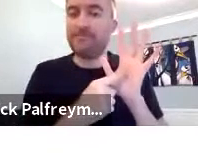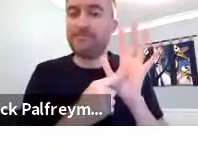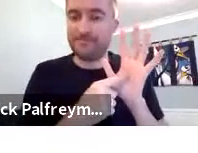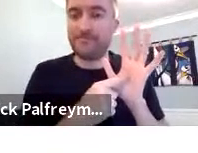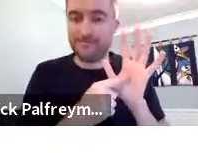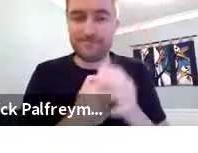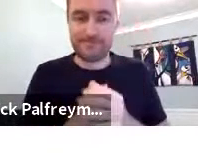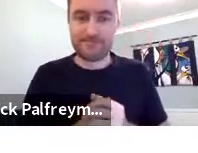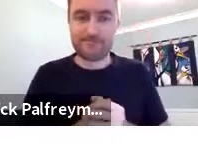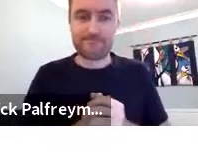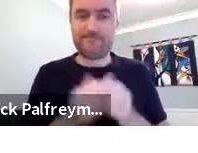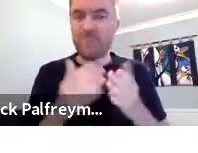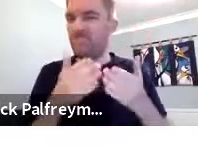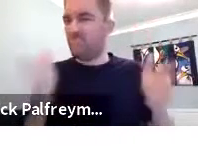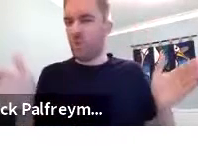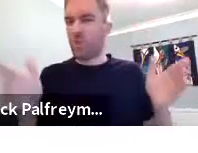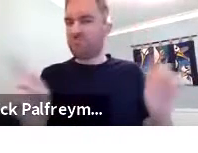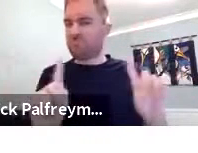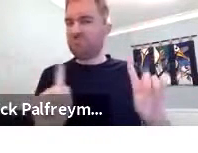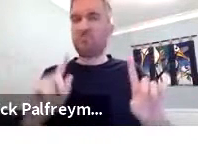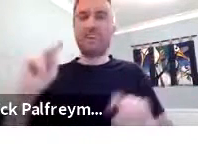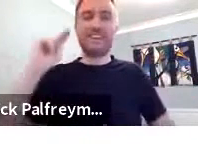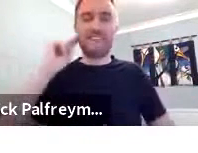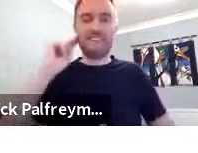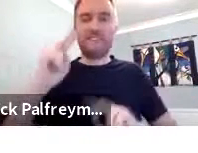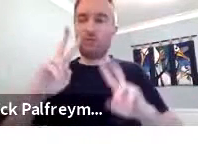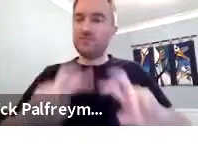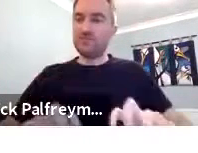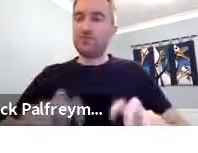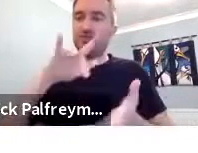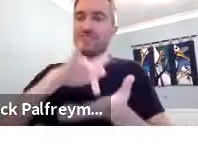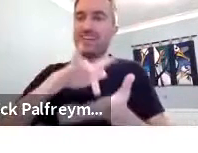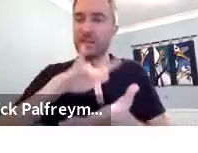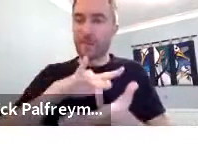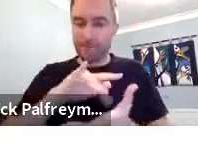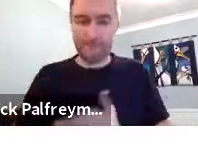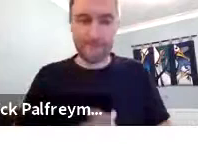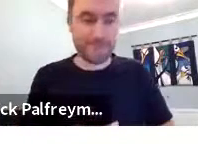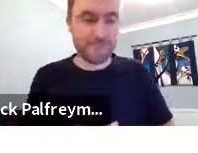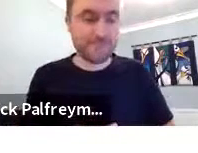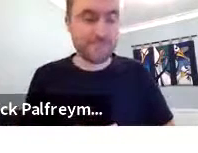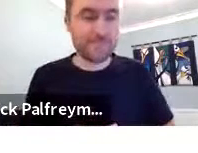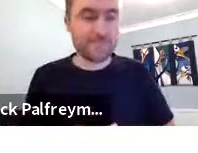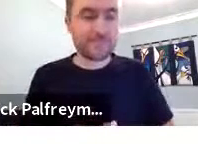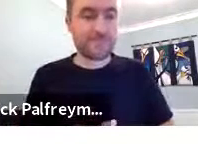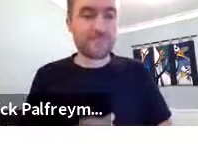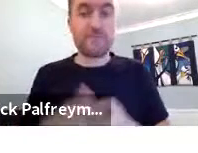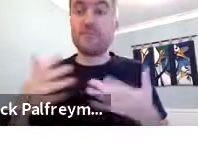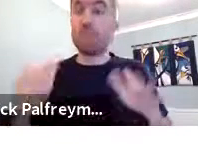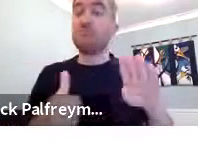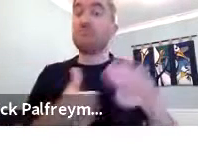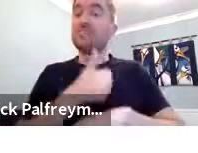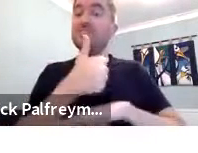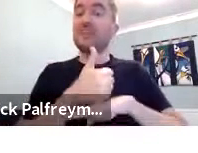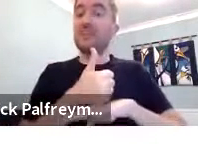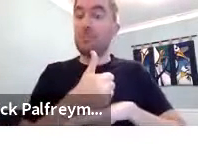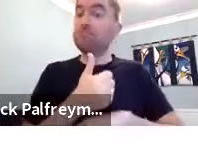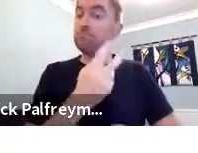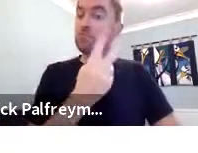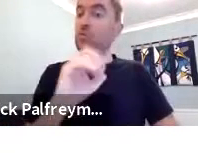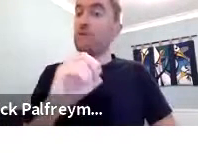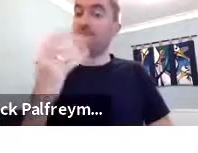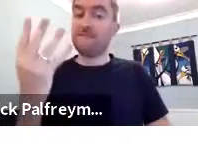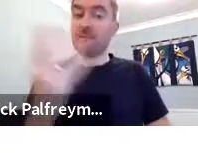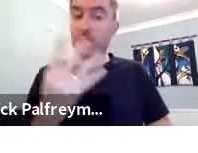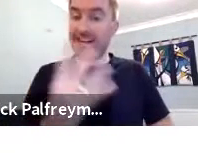POOPET, which you can hopefully see on that slide there. And that was with an aim to really doing